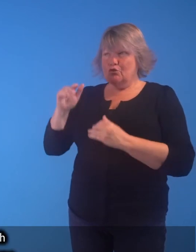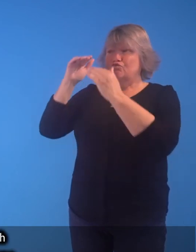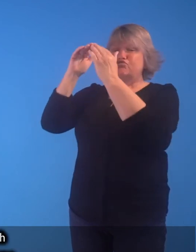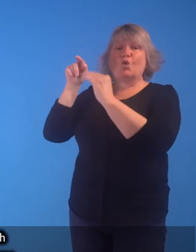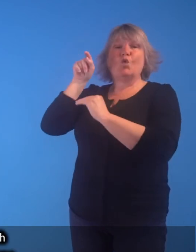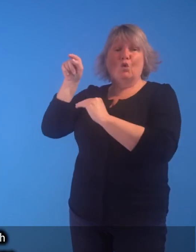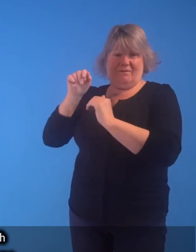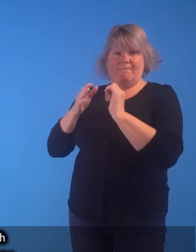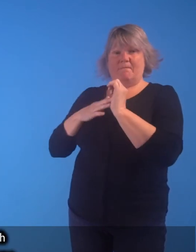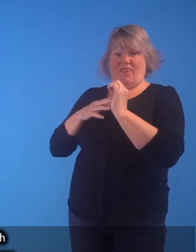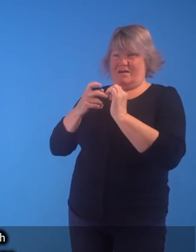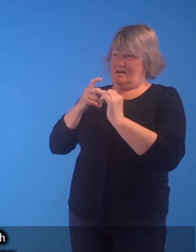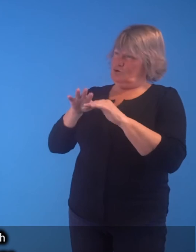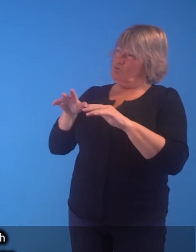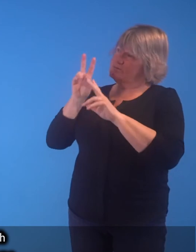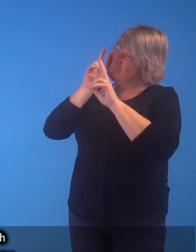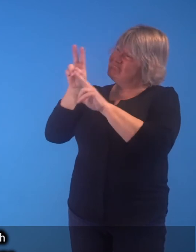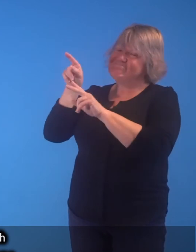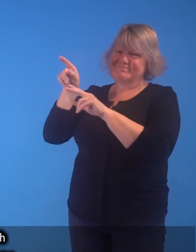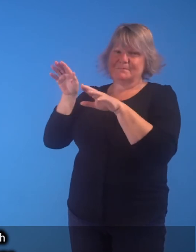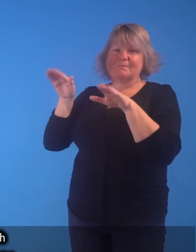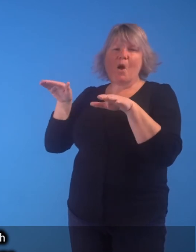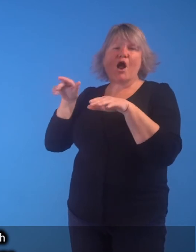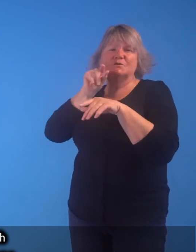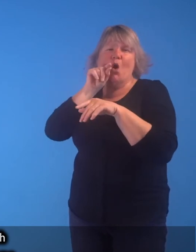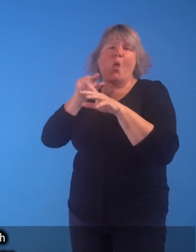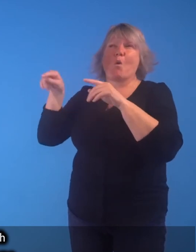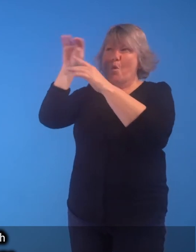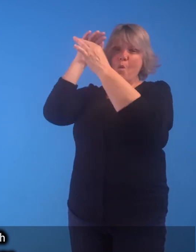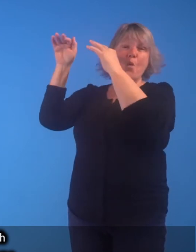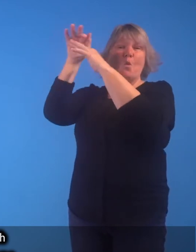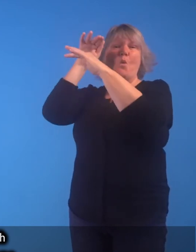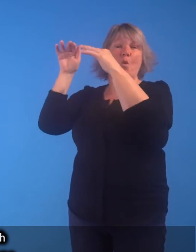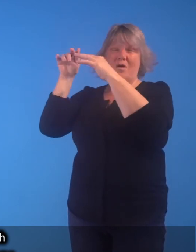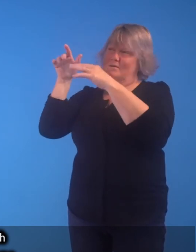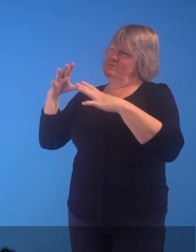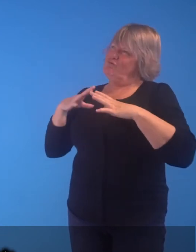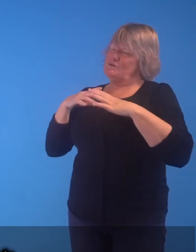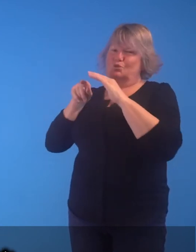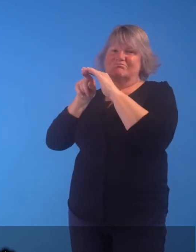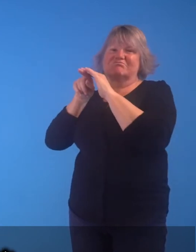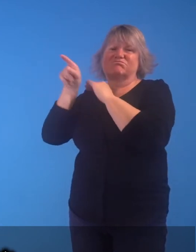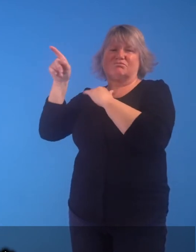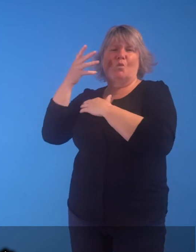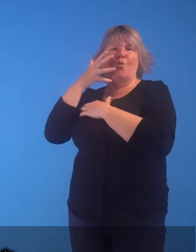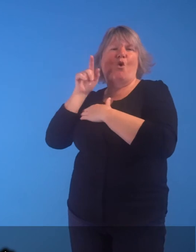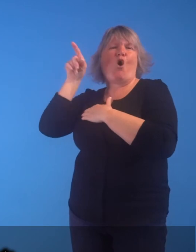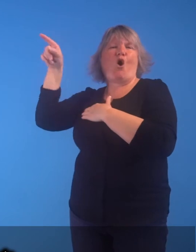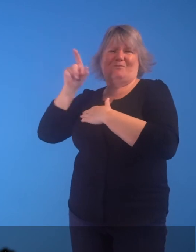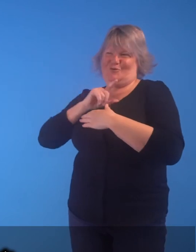A mother and her children watch as swallows fly above the rift tops, preparing to migrate to warmer climes